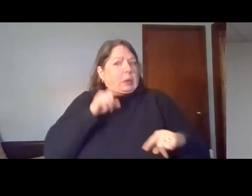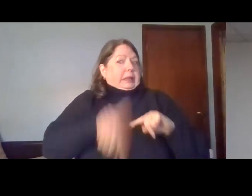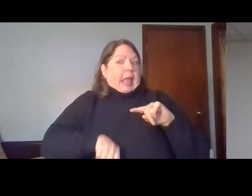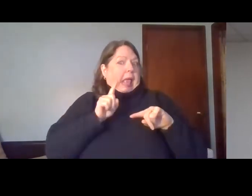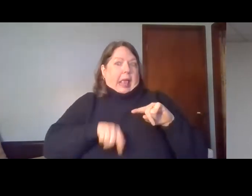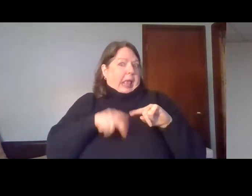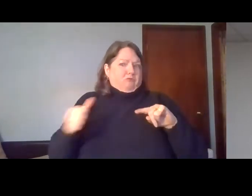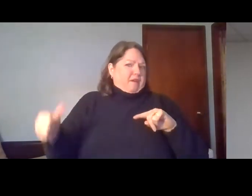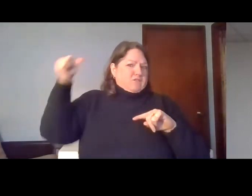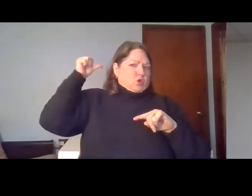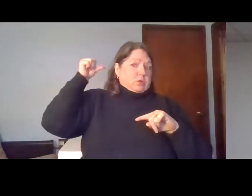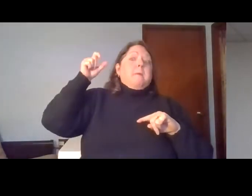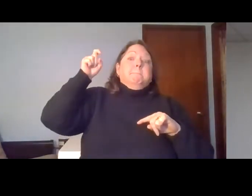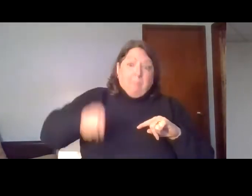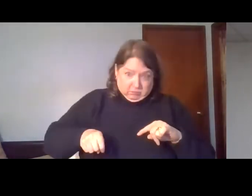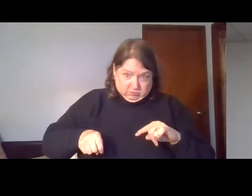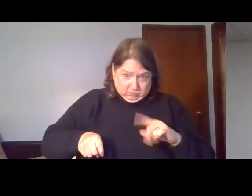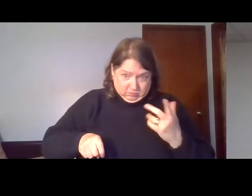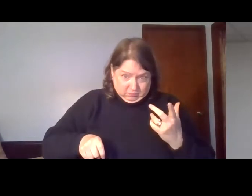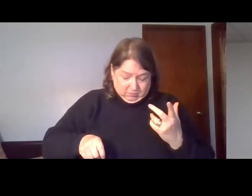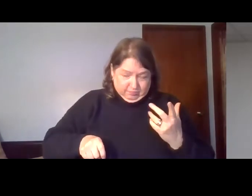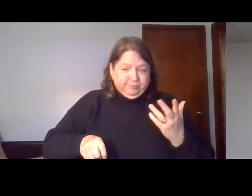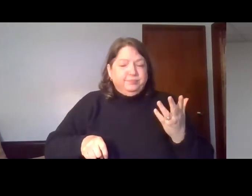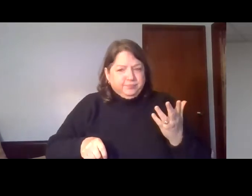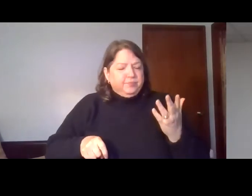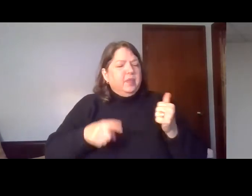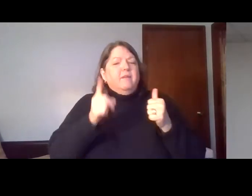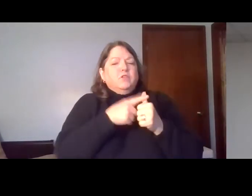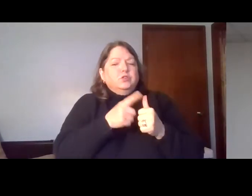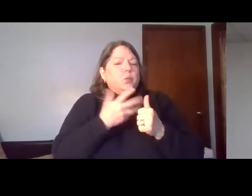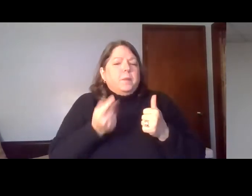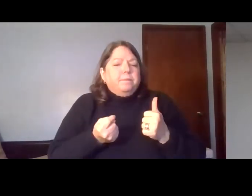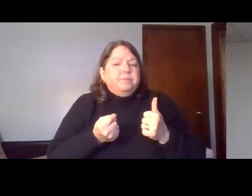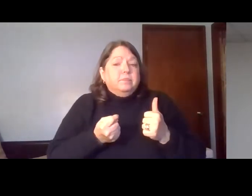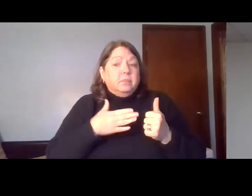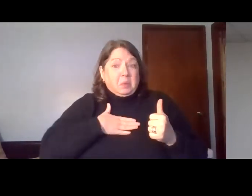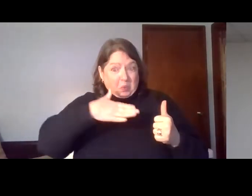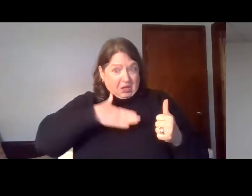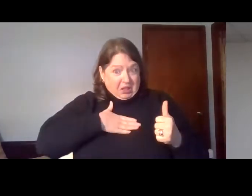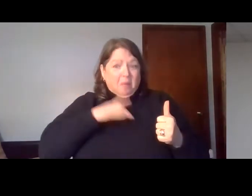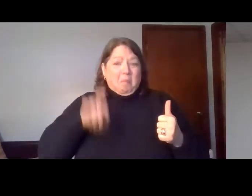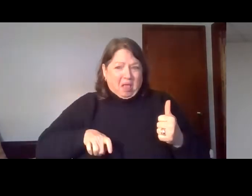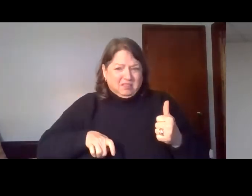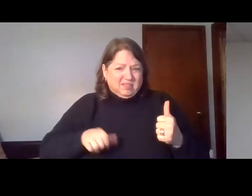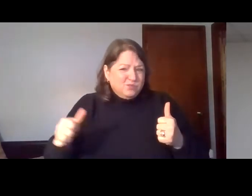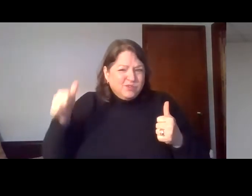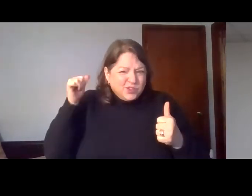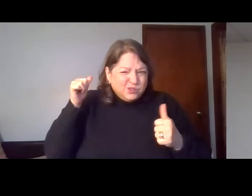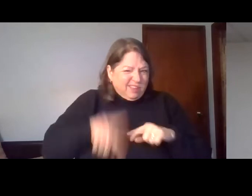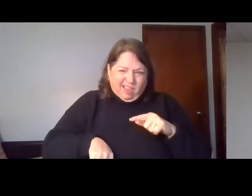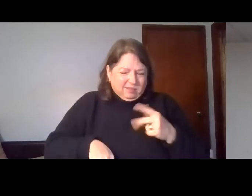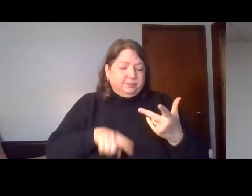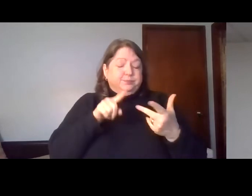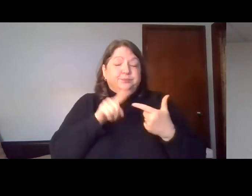refuse. Let me read these to you. First of all, we cannot refuse to breathe. We